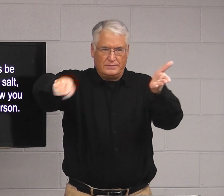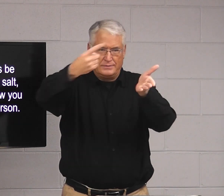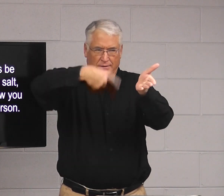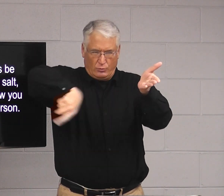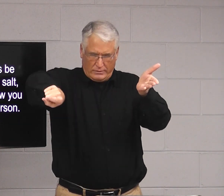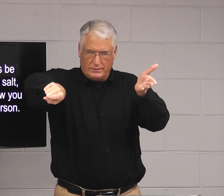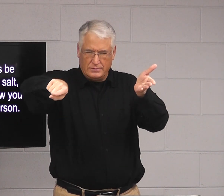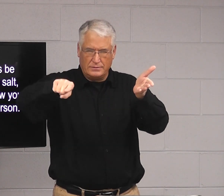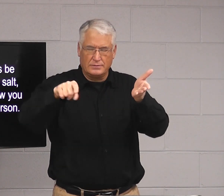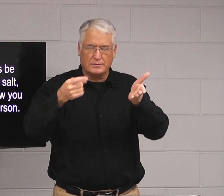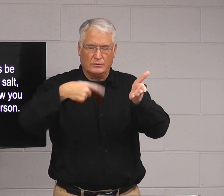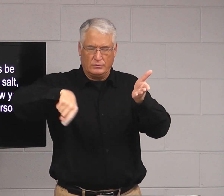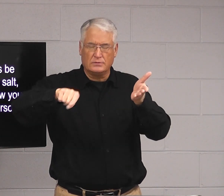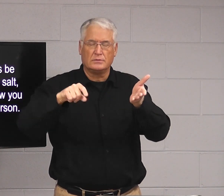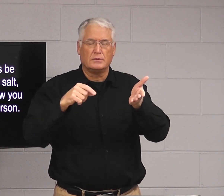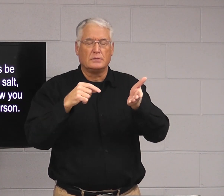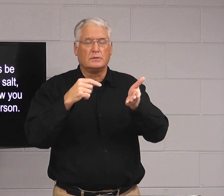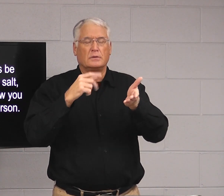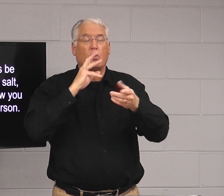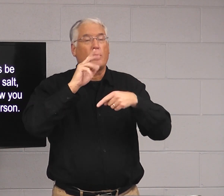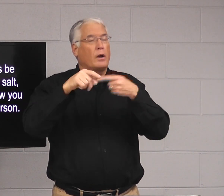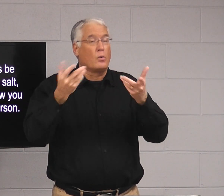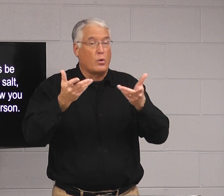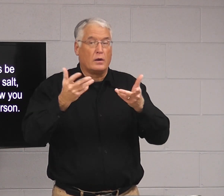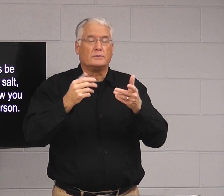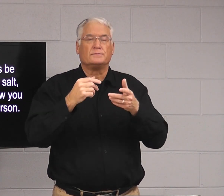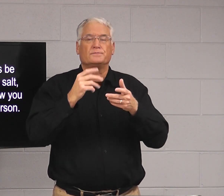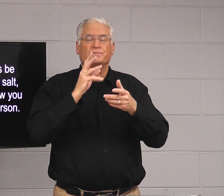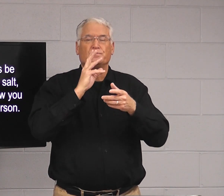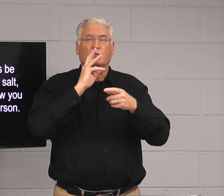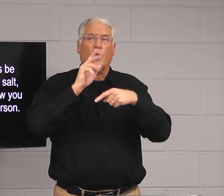some more and talk about